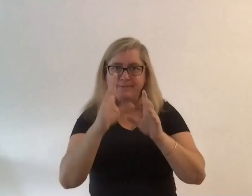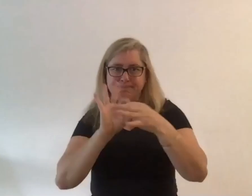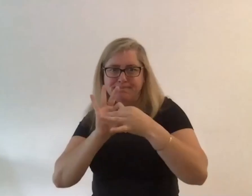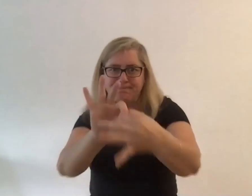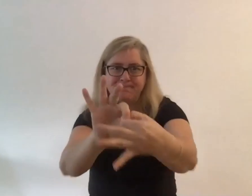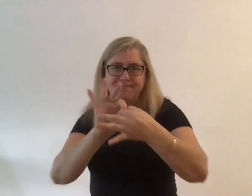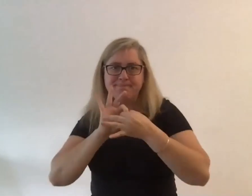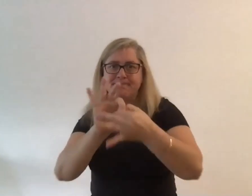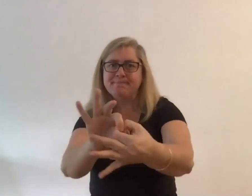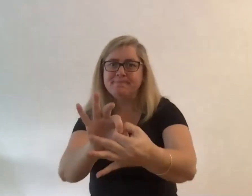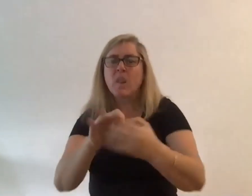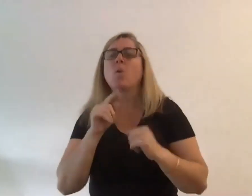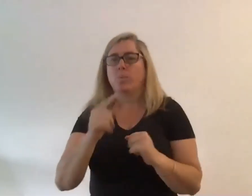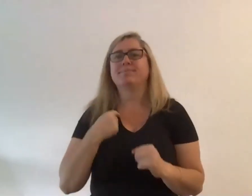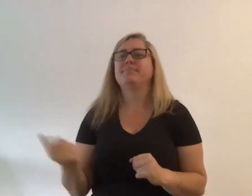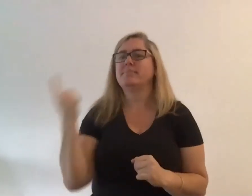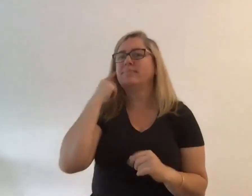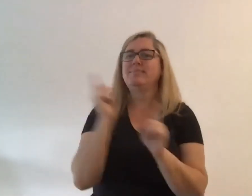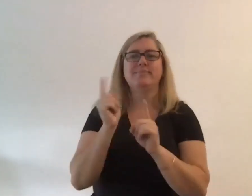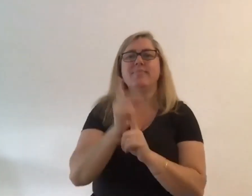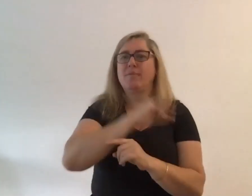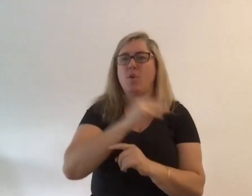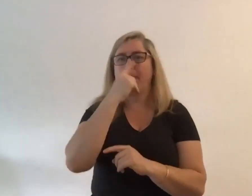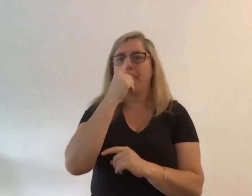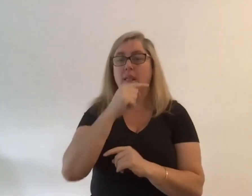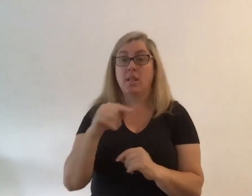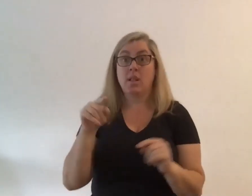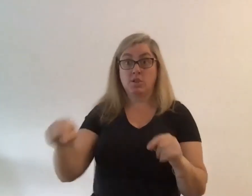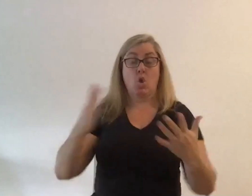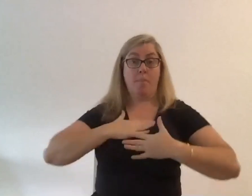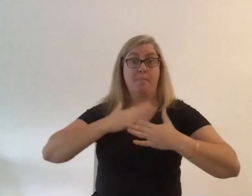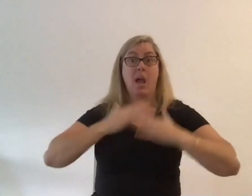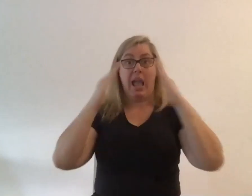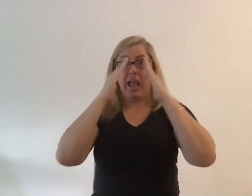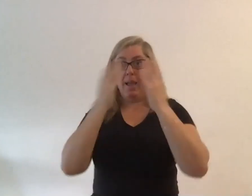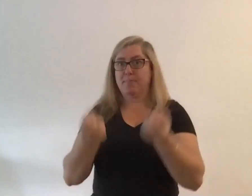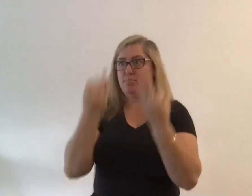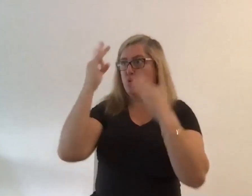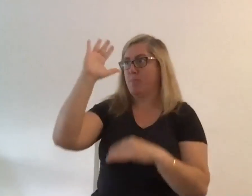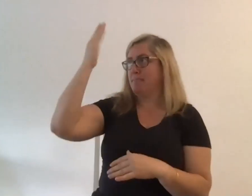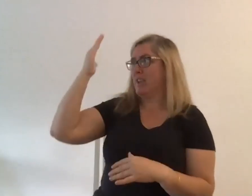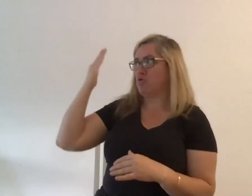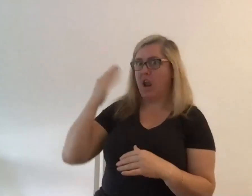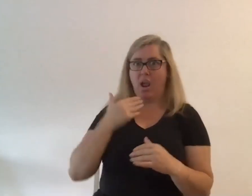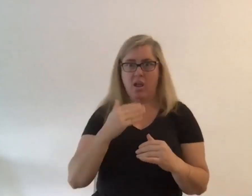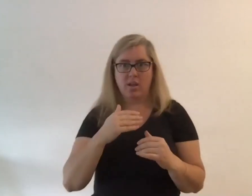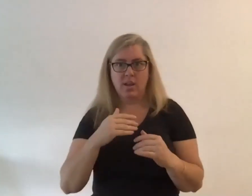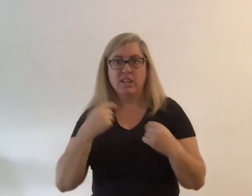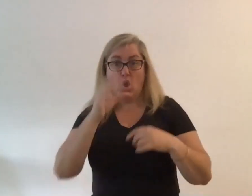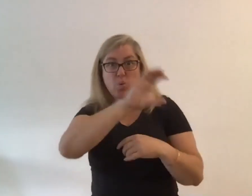from people yeah and like i don't have mirrors in my house so being on zoom is the most i've had to look at my face for